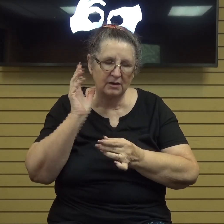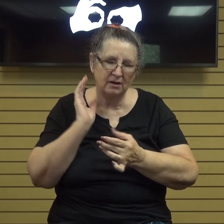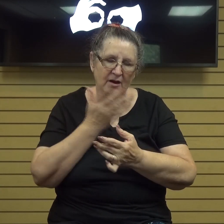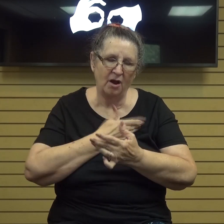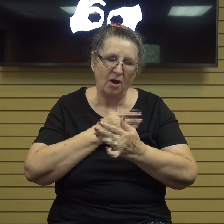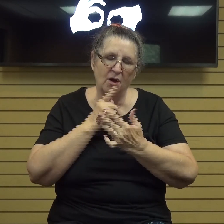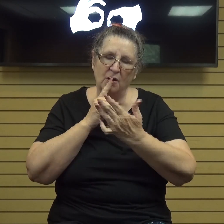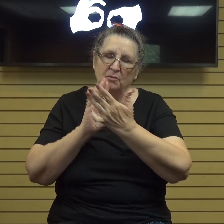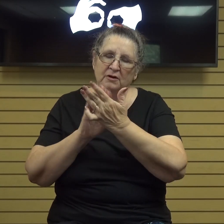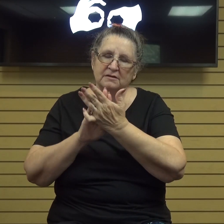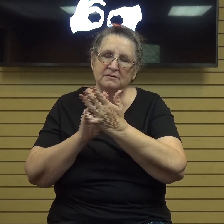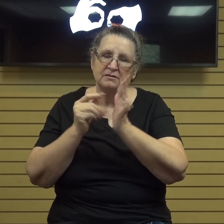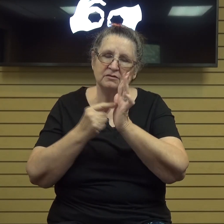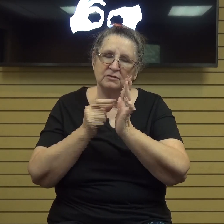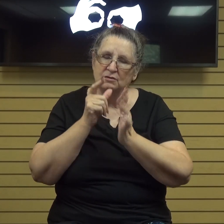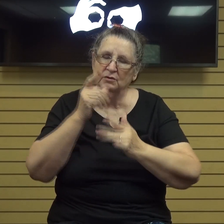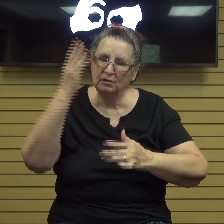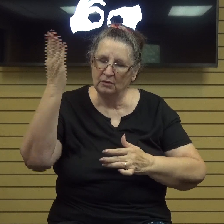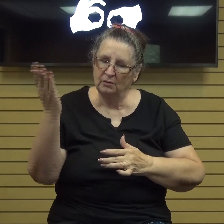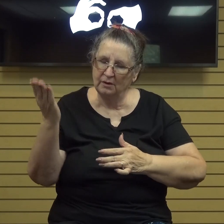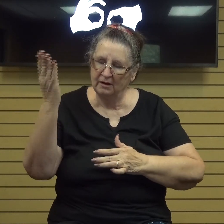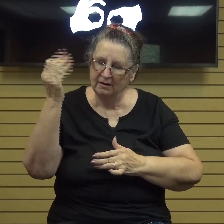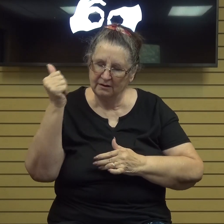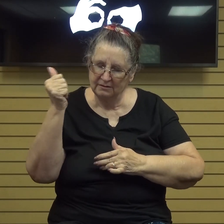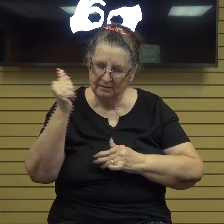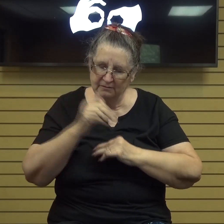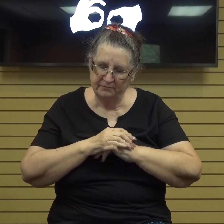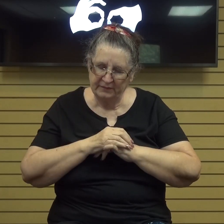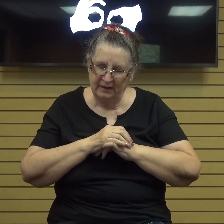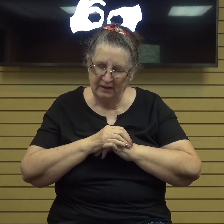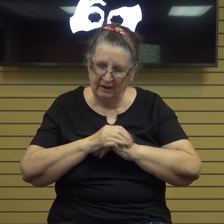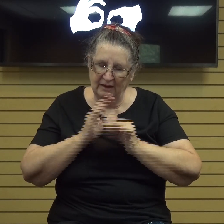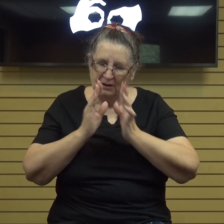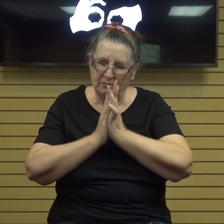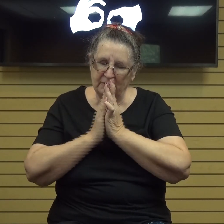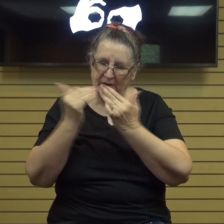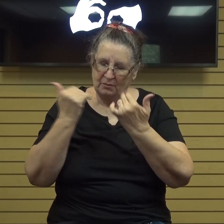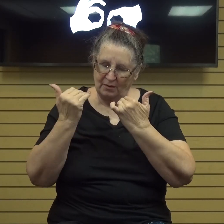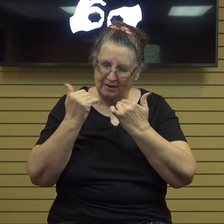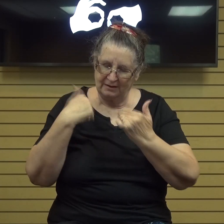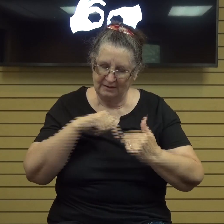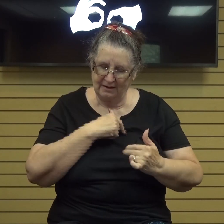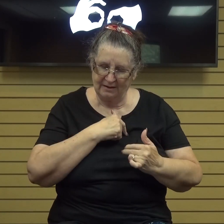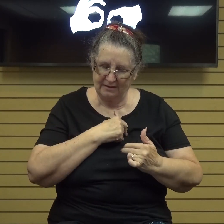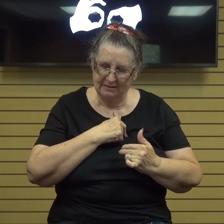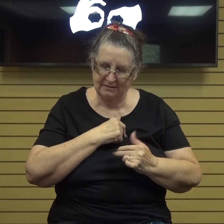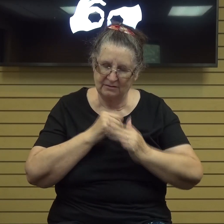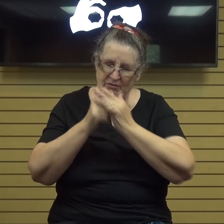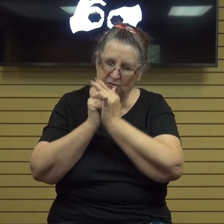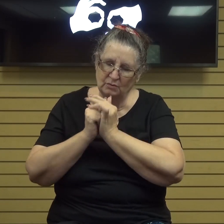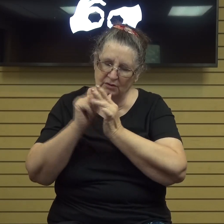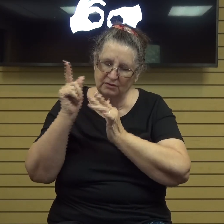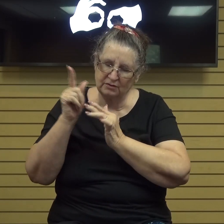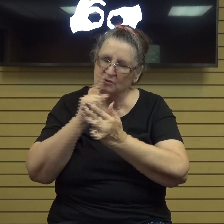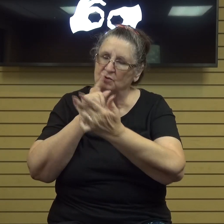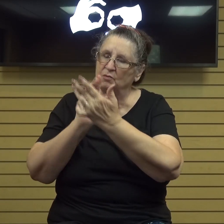show us who you are and i pray that you would remind us us to worship you to praise you